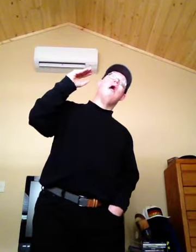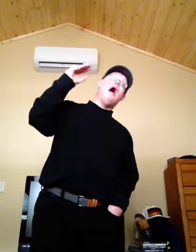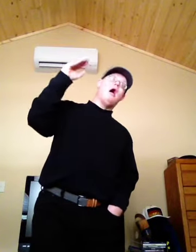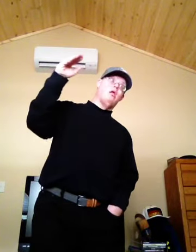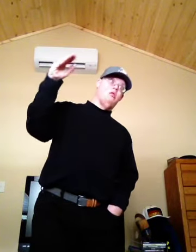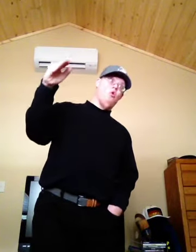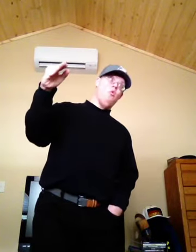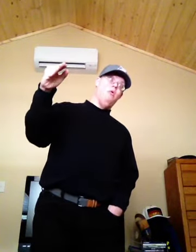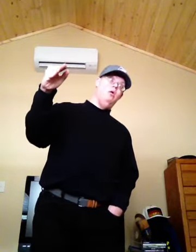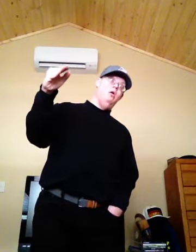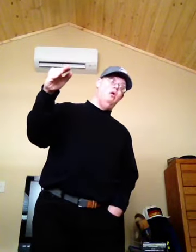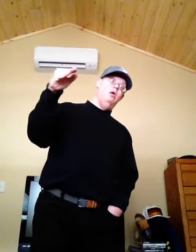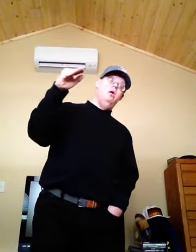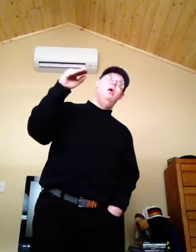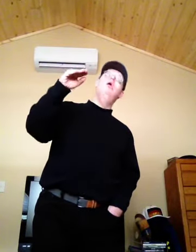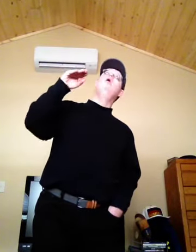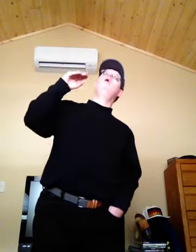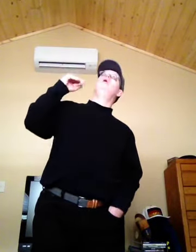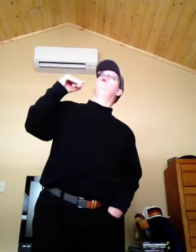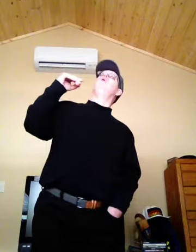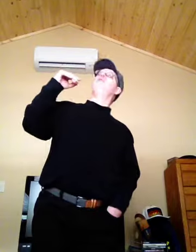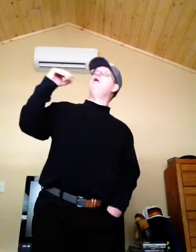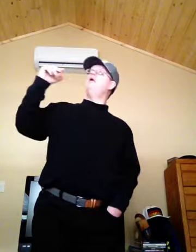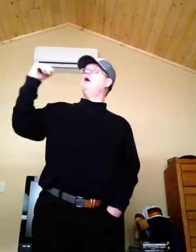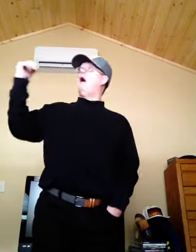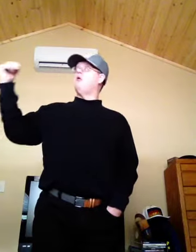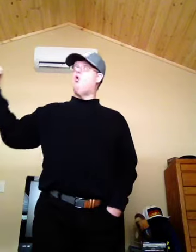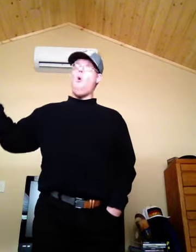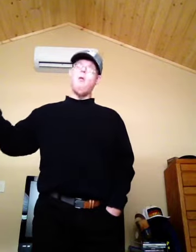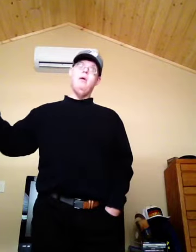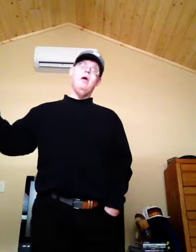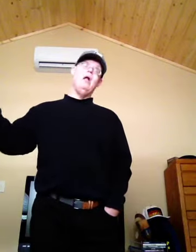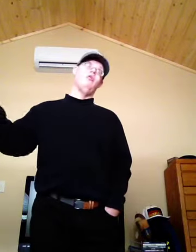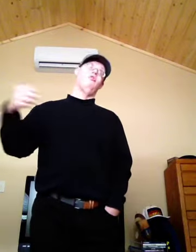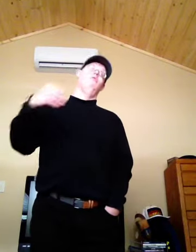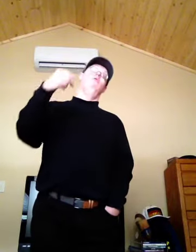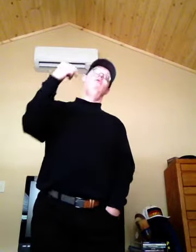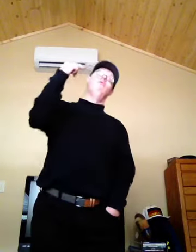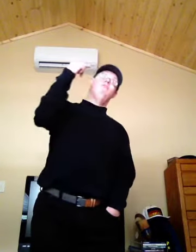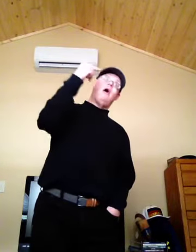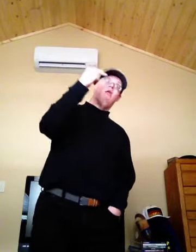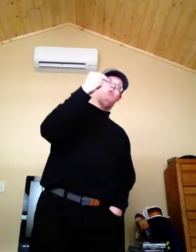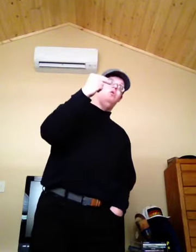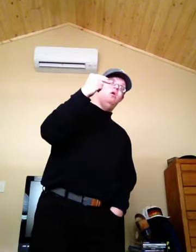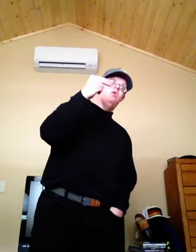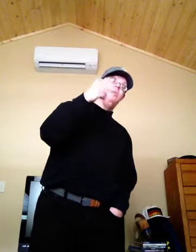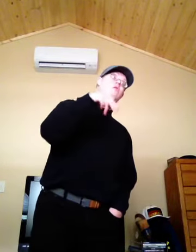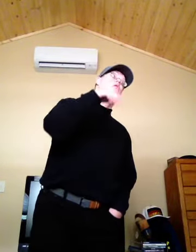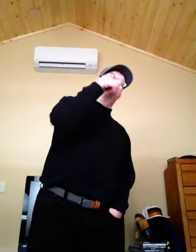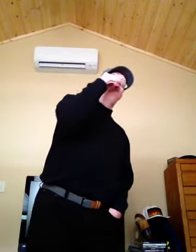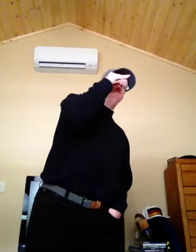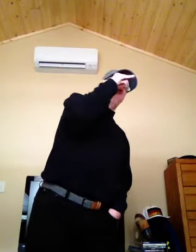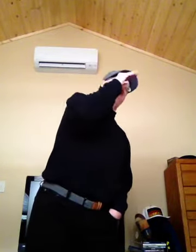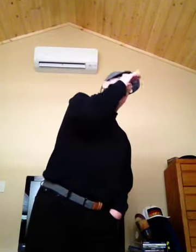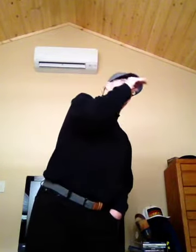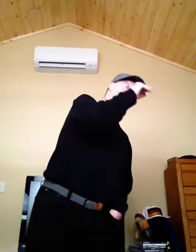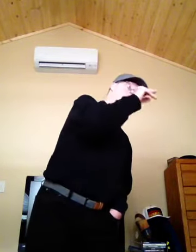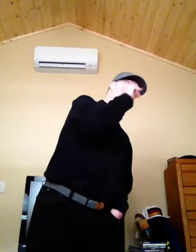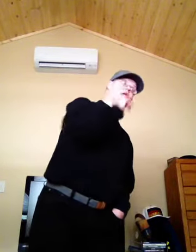October. Then October begins, the regular season begins,